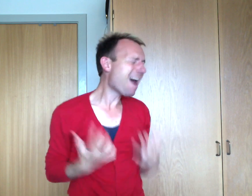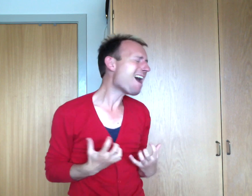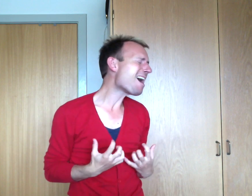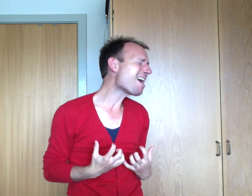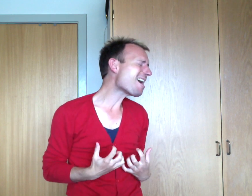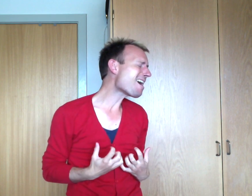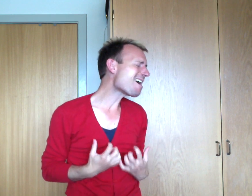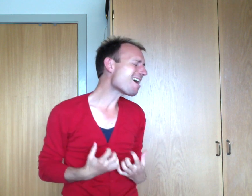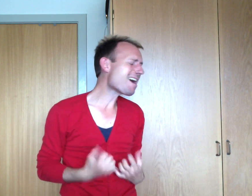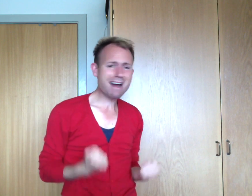Baby,